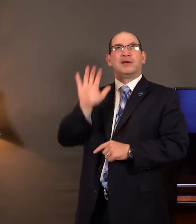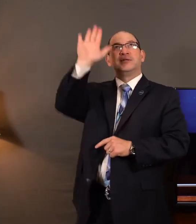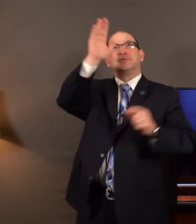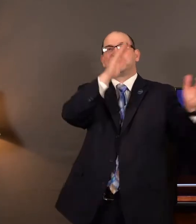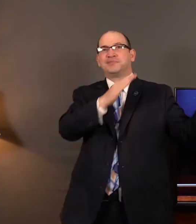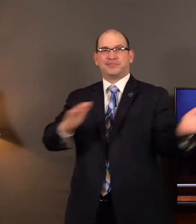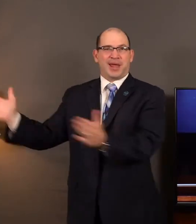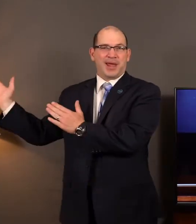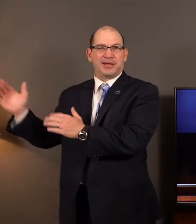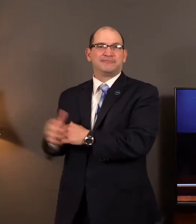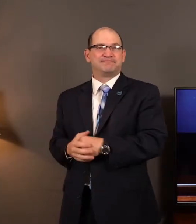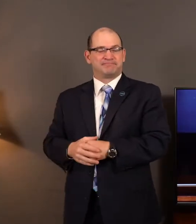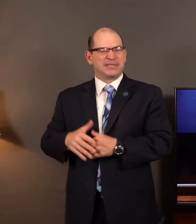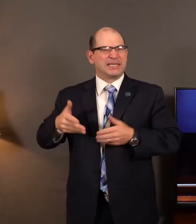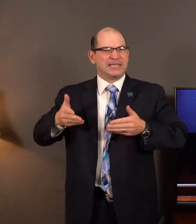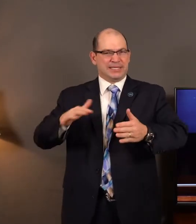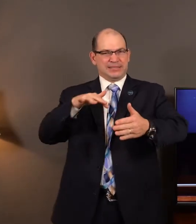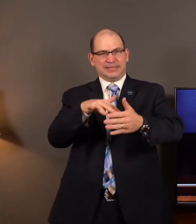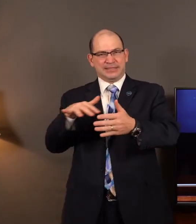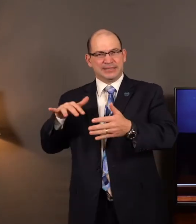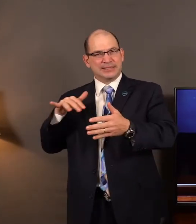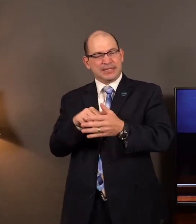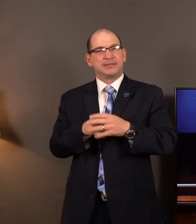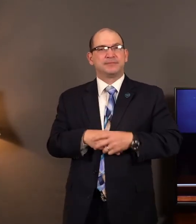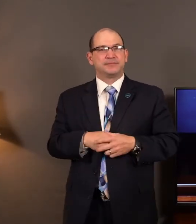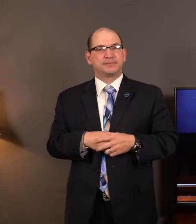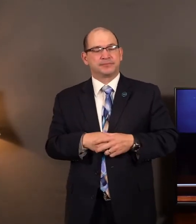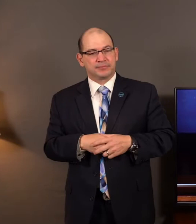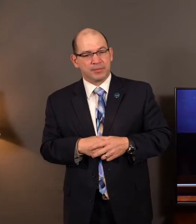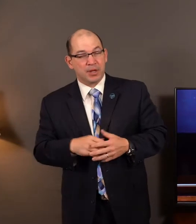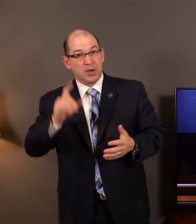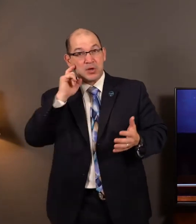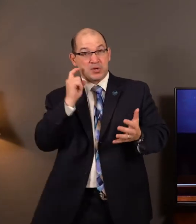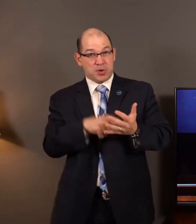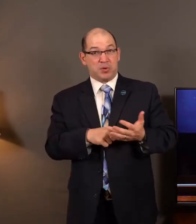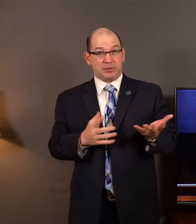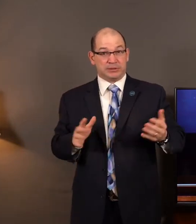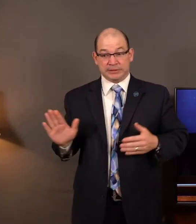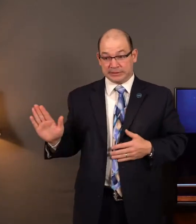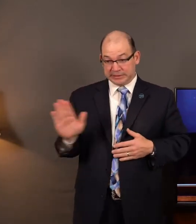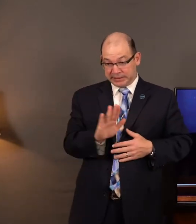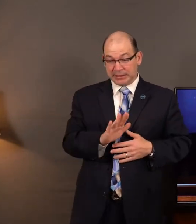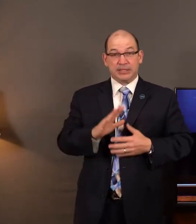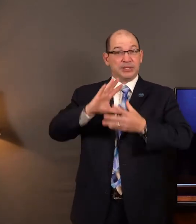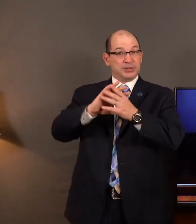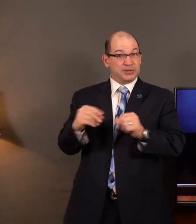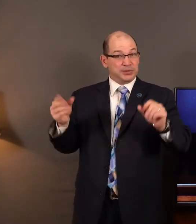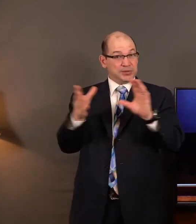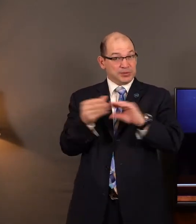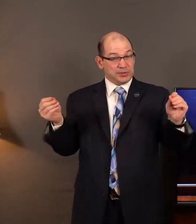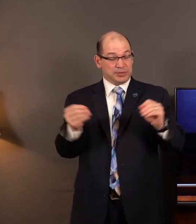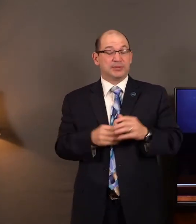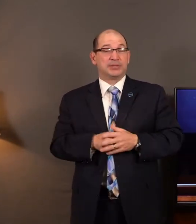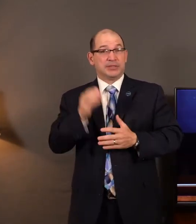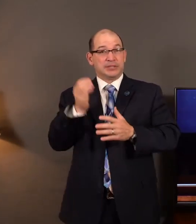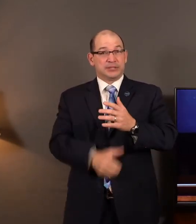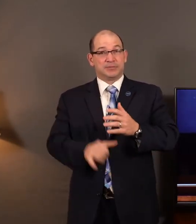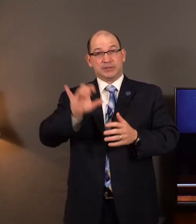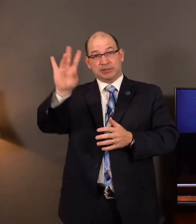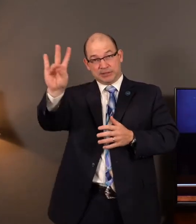So let's study these leprous men. I want us first of to look at their resume. Look at verse 3 of chapter 7. Back to our text if you would. The Bible says